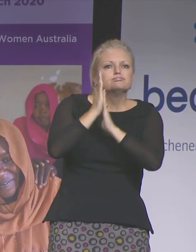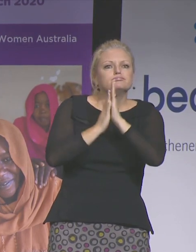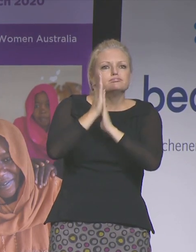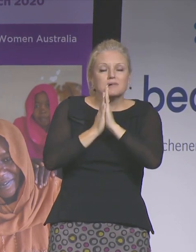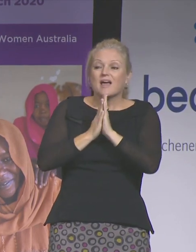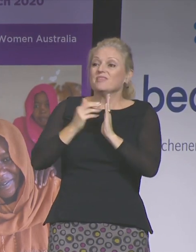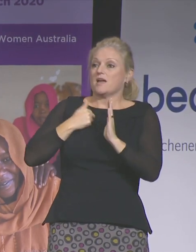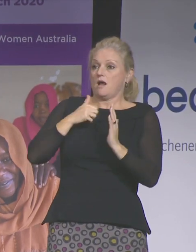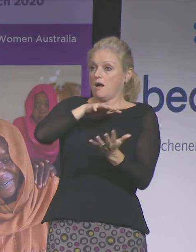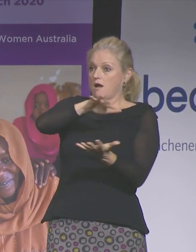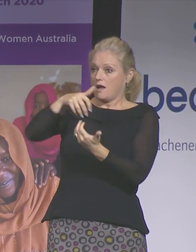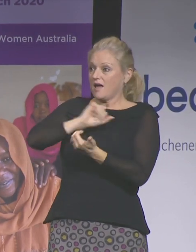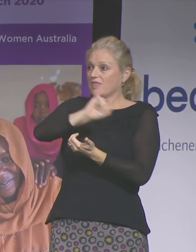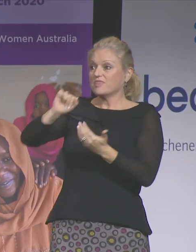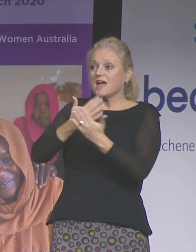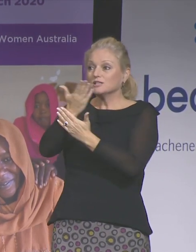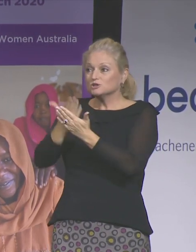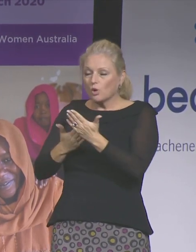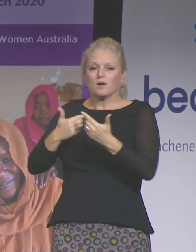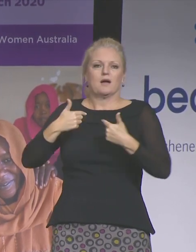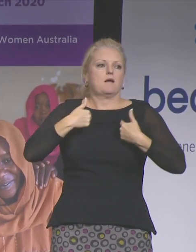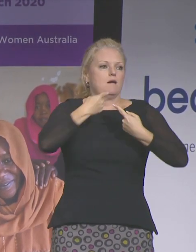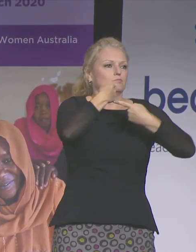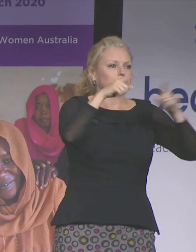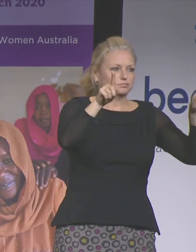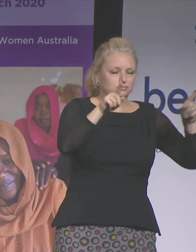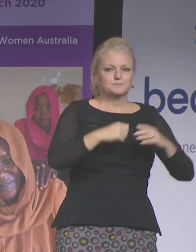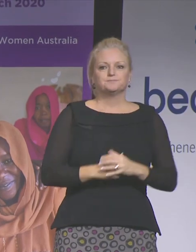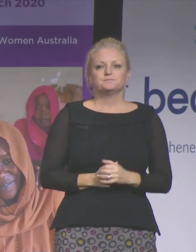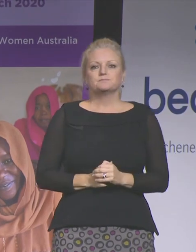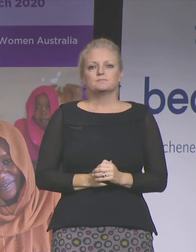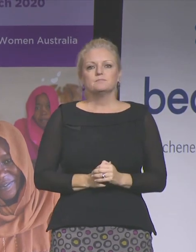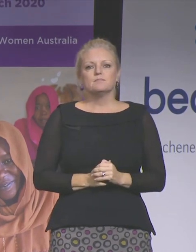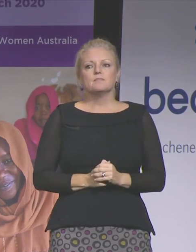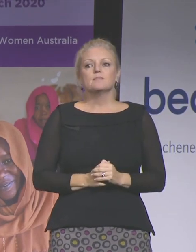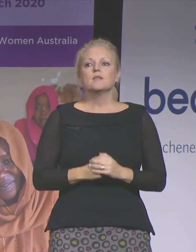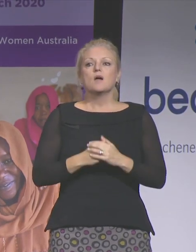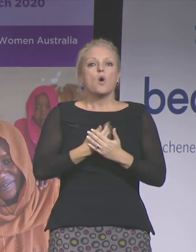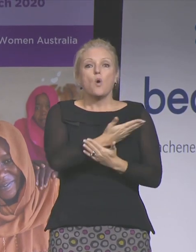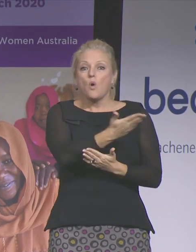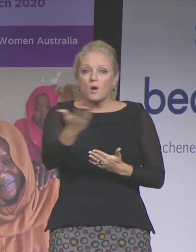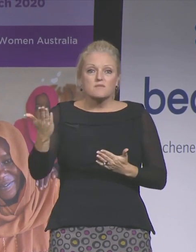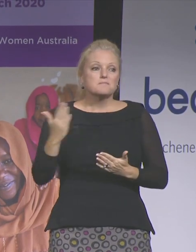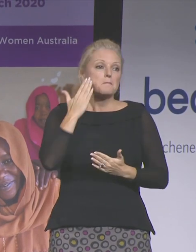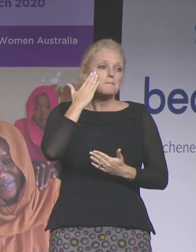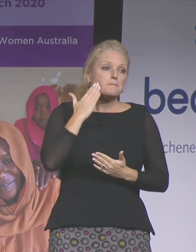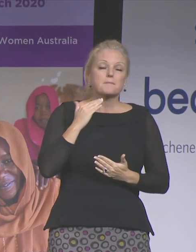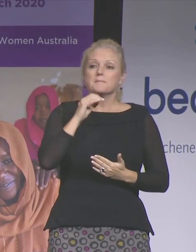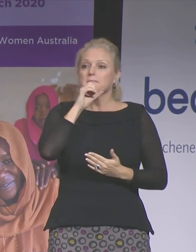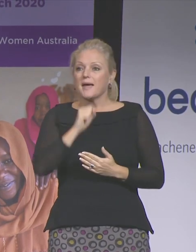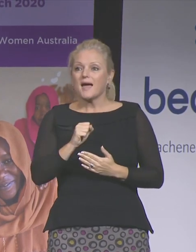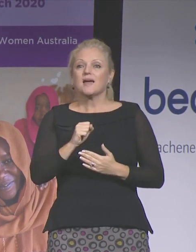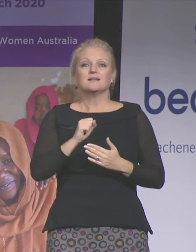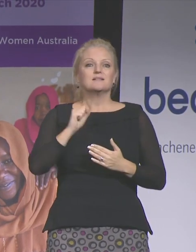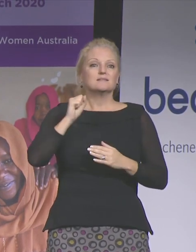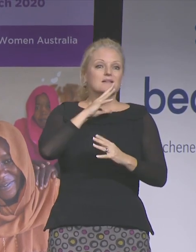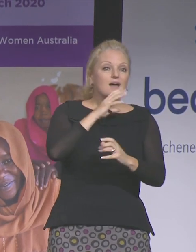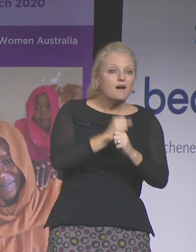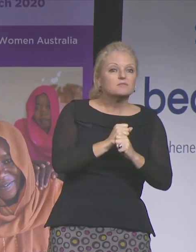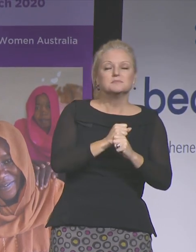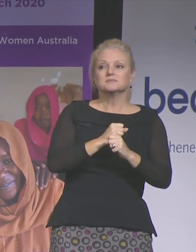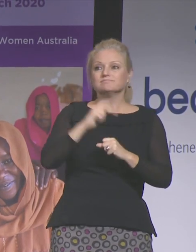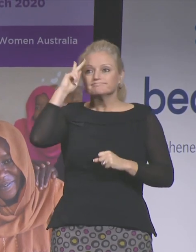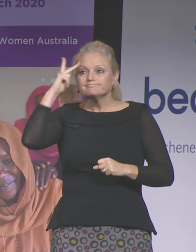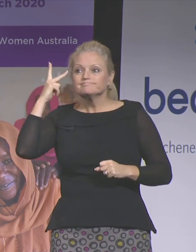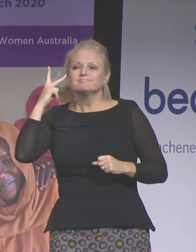global systemic response. Every one of us, men and women, and particularly those in power, we have a responsibility